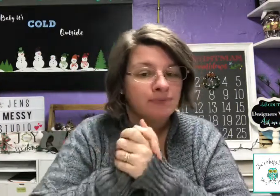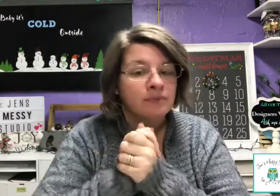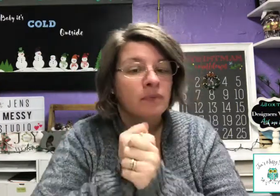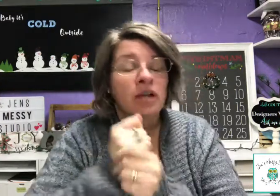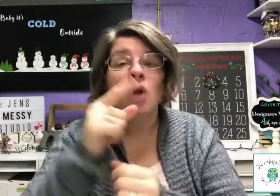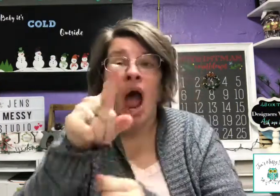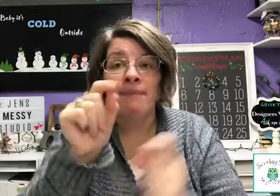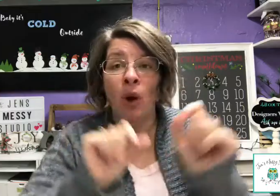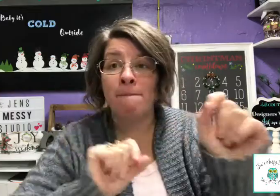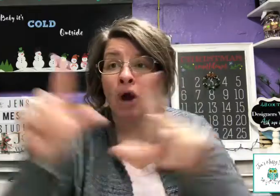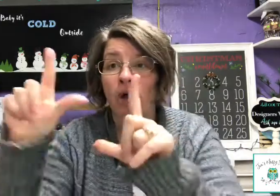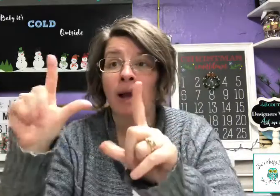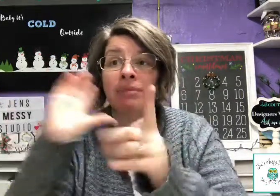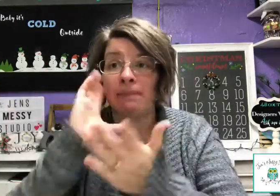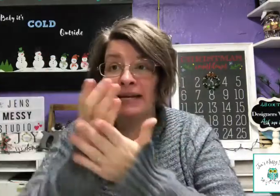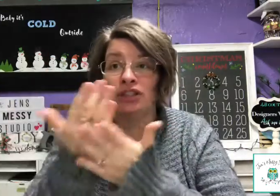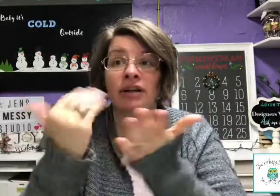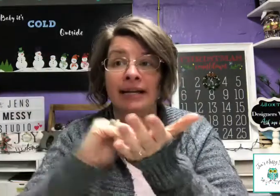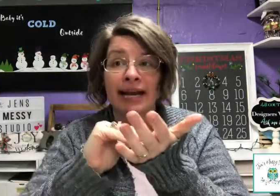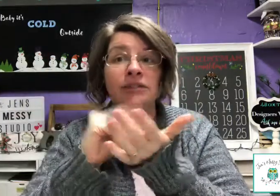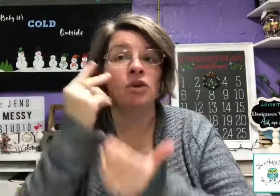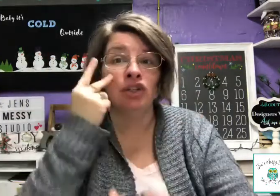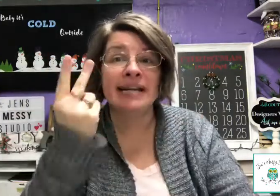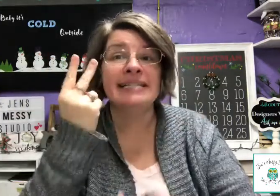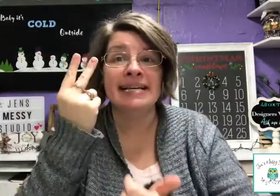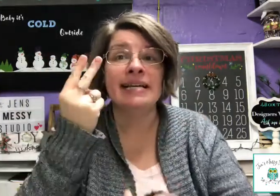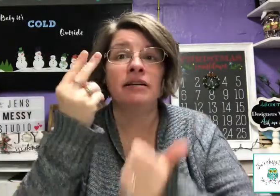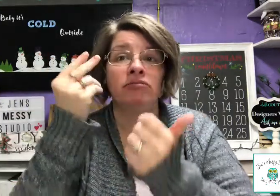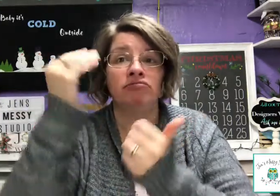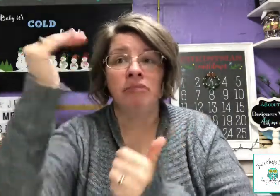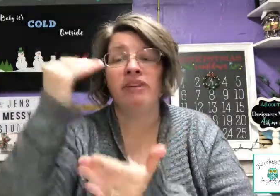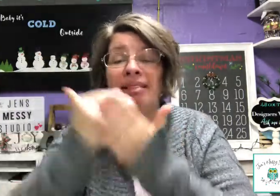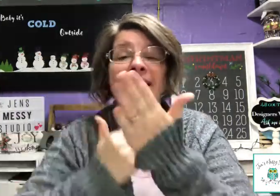So, I was going to pull out the picture I gave you to the DVD. For later.